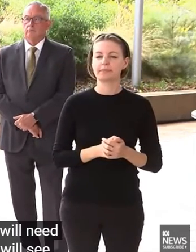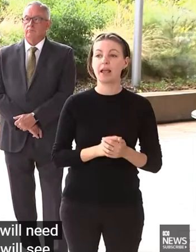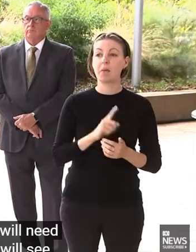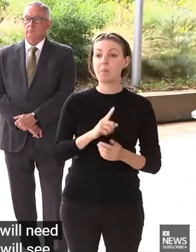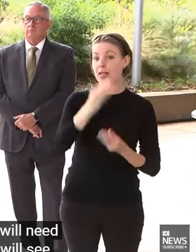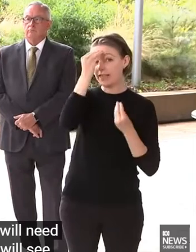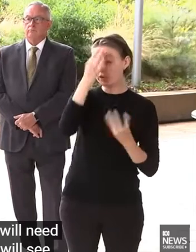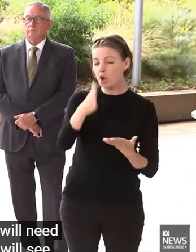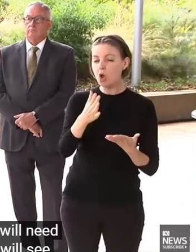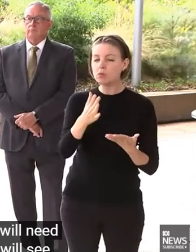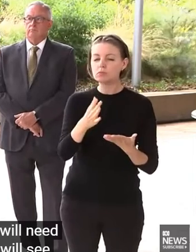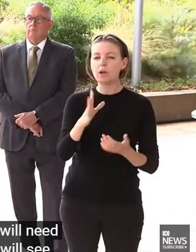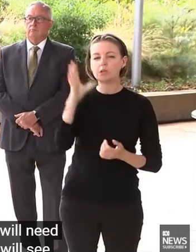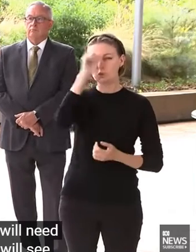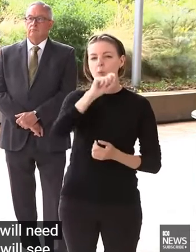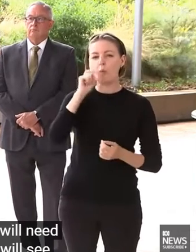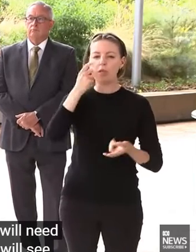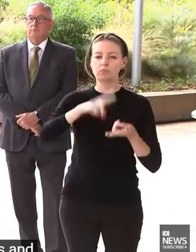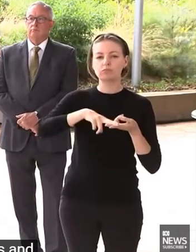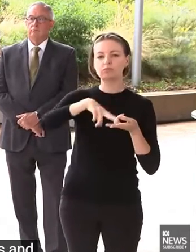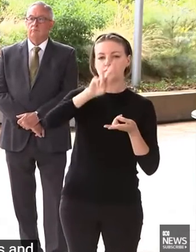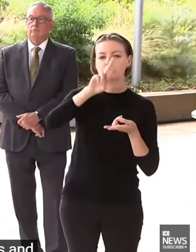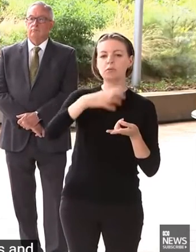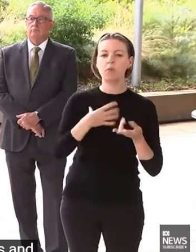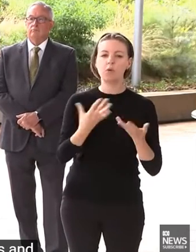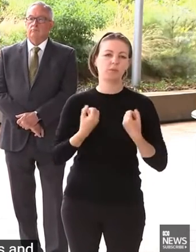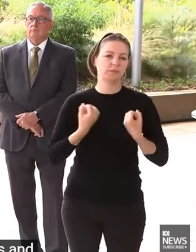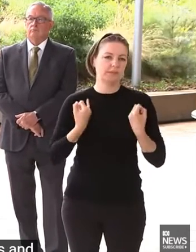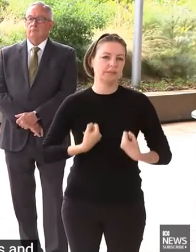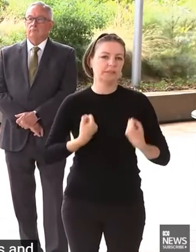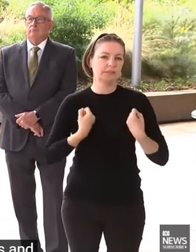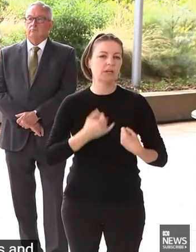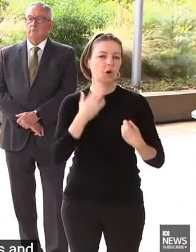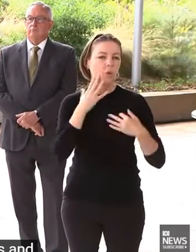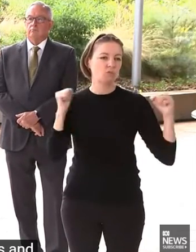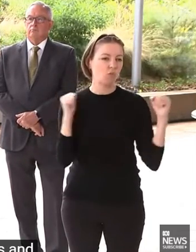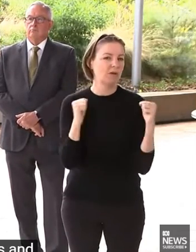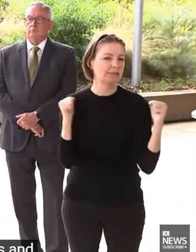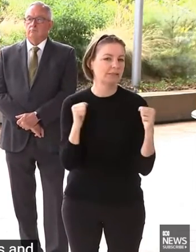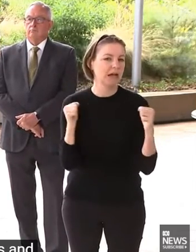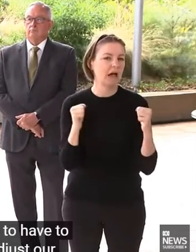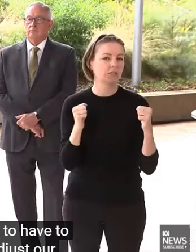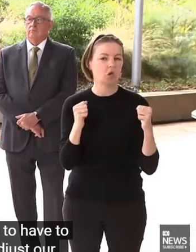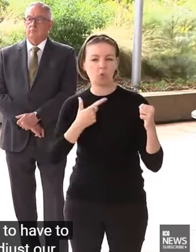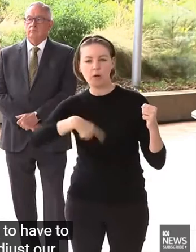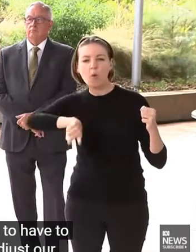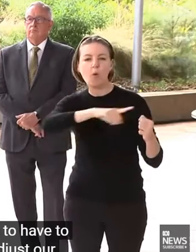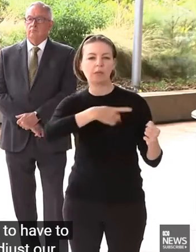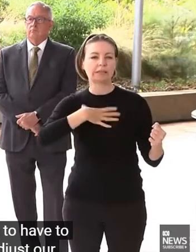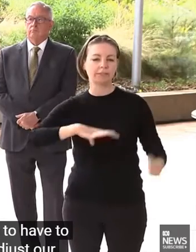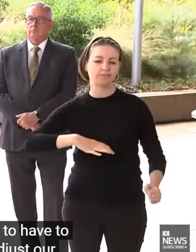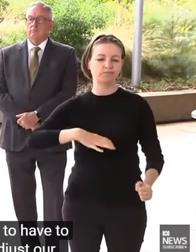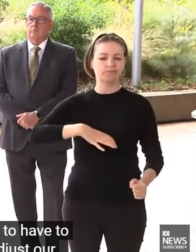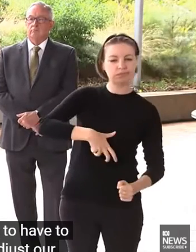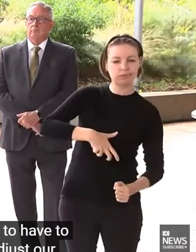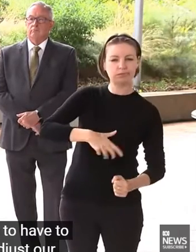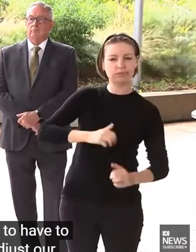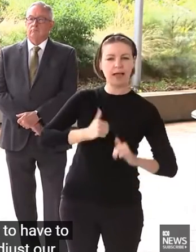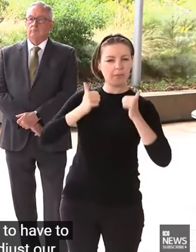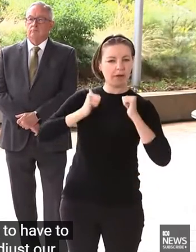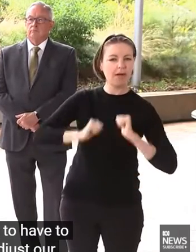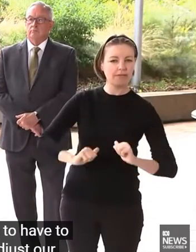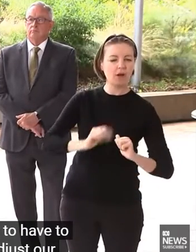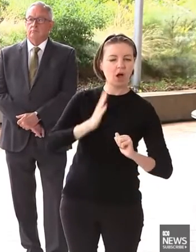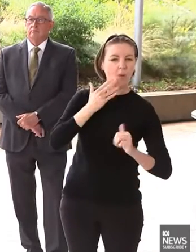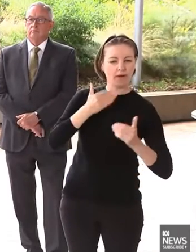see upswings in cases and, you know, we are going to have to adjust our settings, adjust our behaviour. But